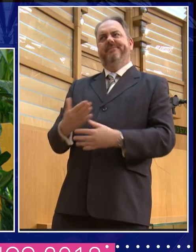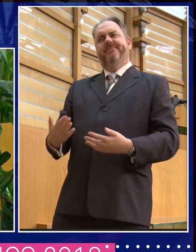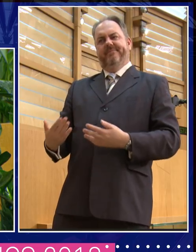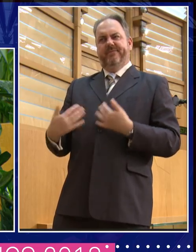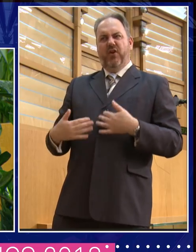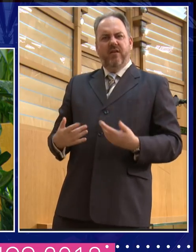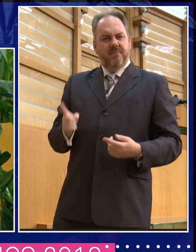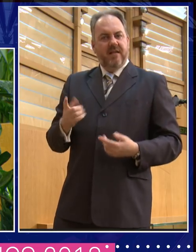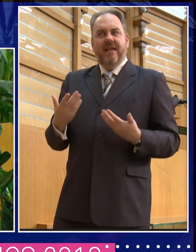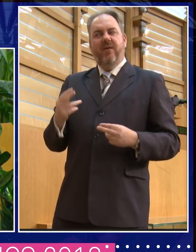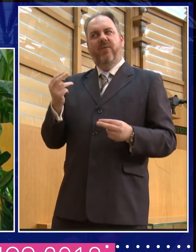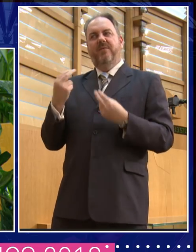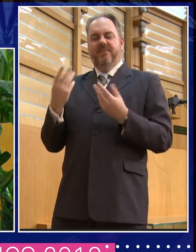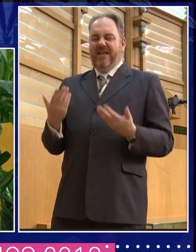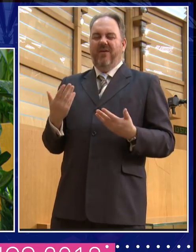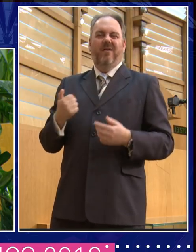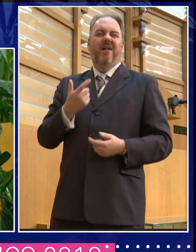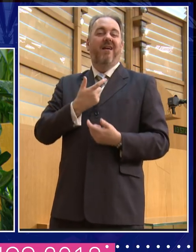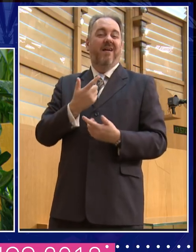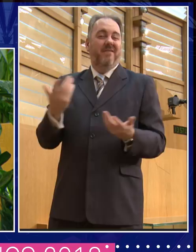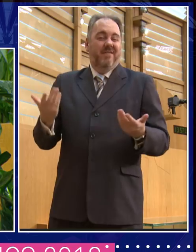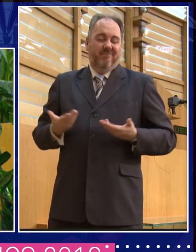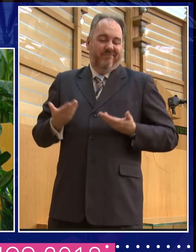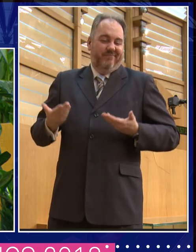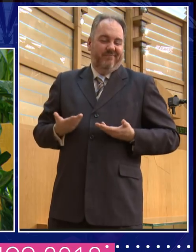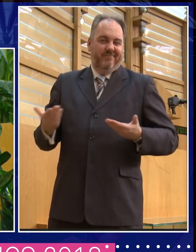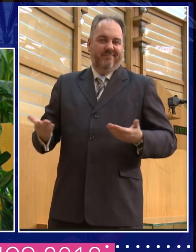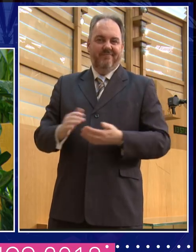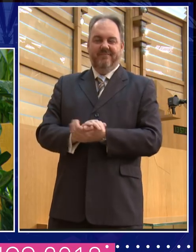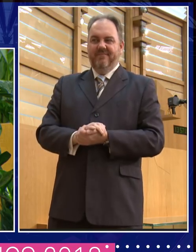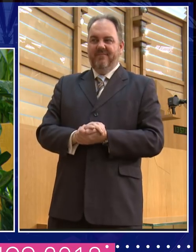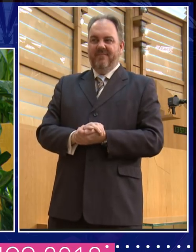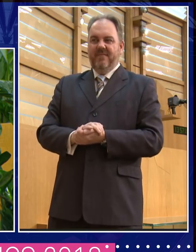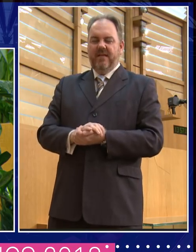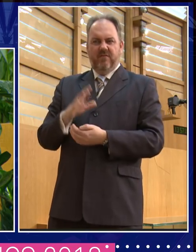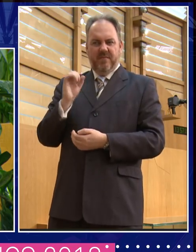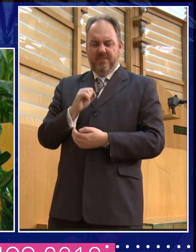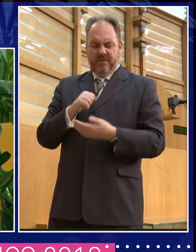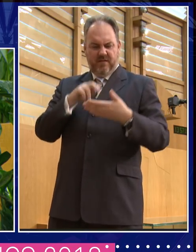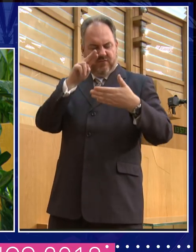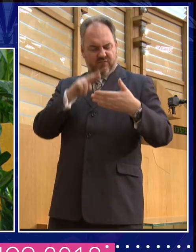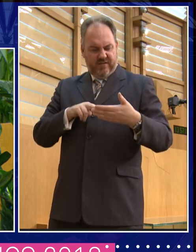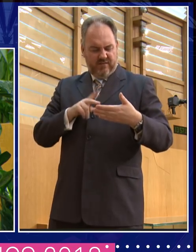actually pick up the paper, or in fact, I read it first online, and you read that about yourself, you think,